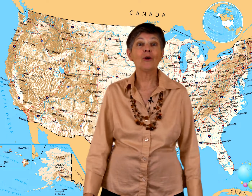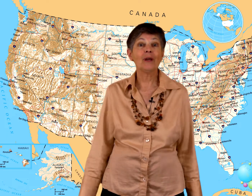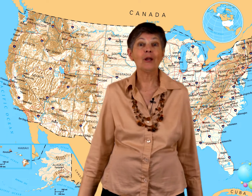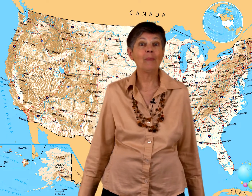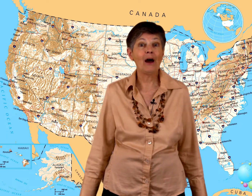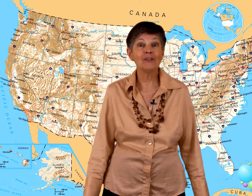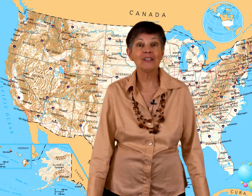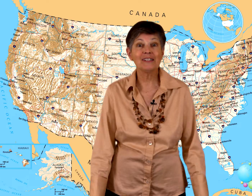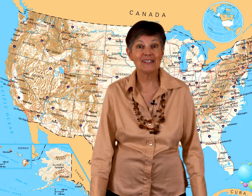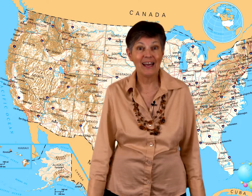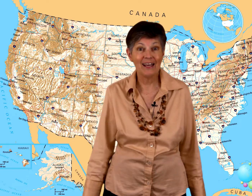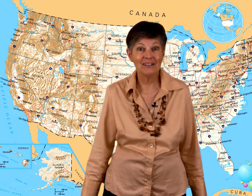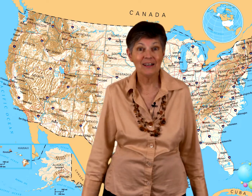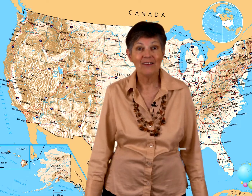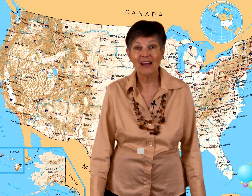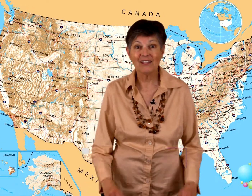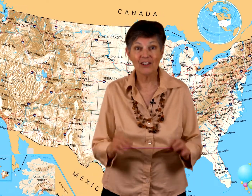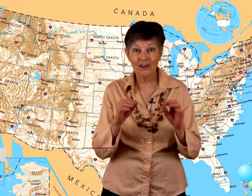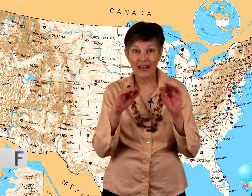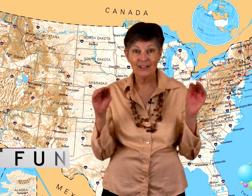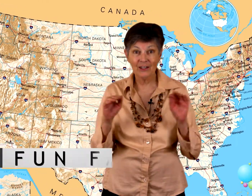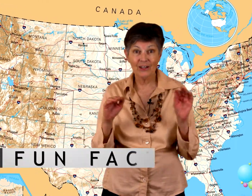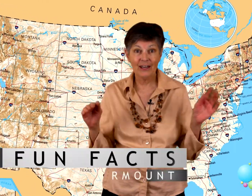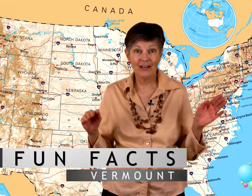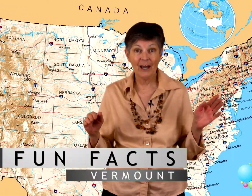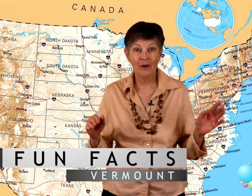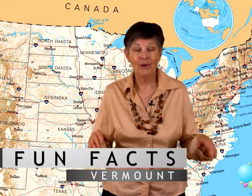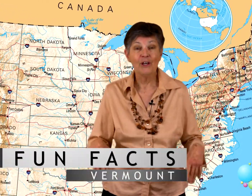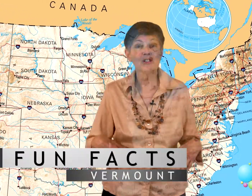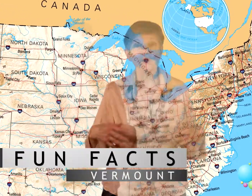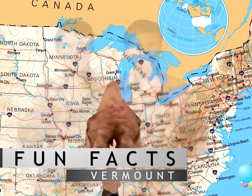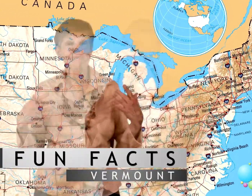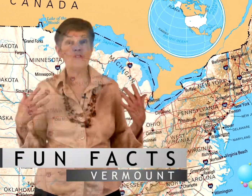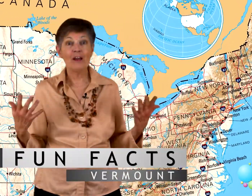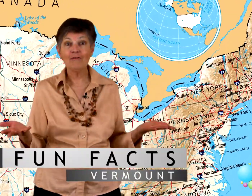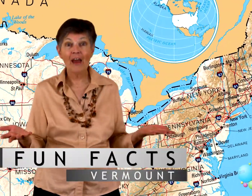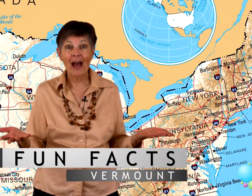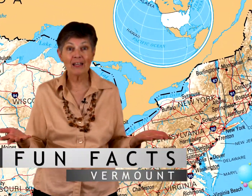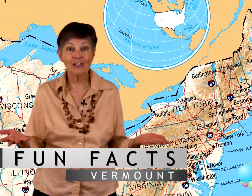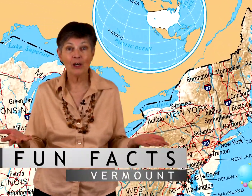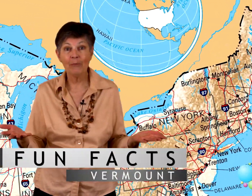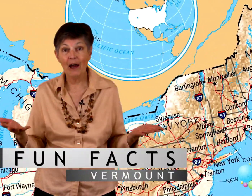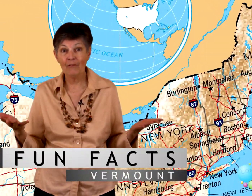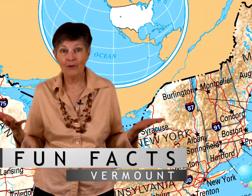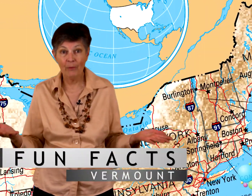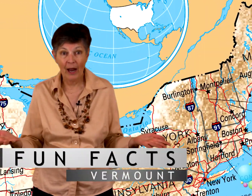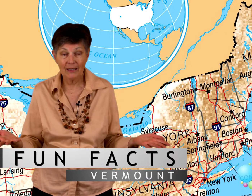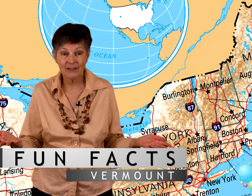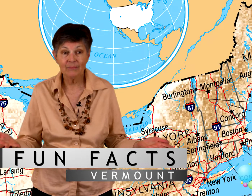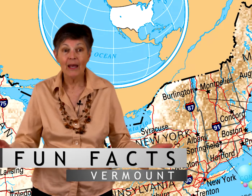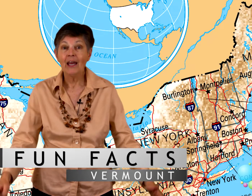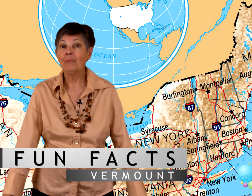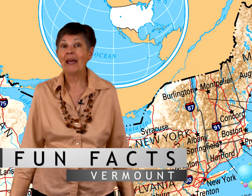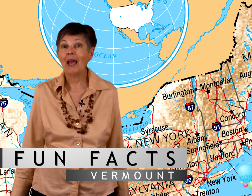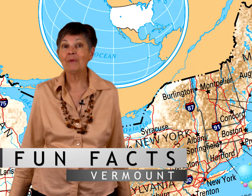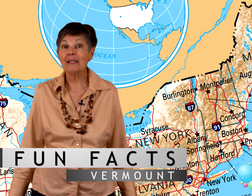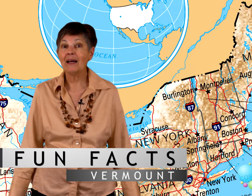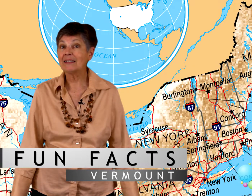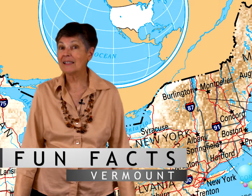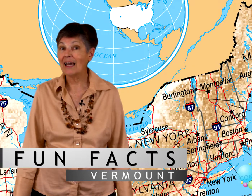green mountain state. That's their like little nickname. So some fun facts about Vermont. It became a state